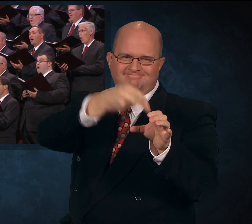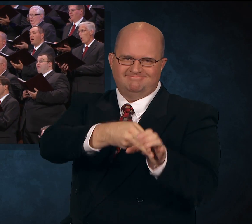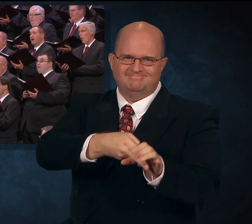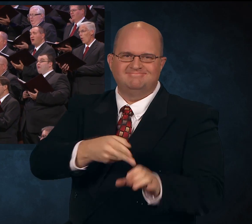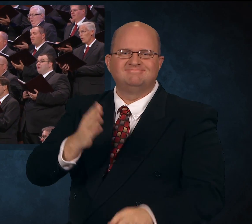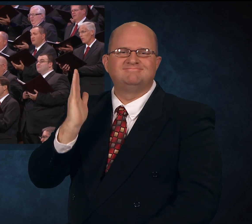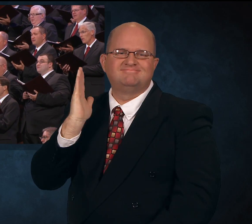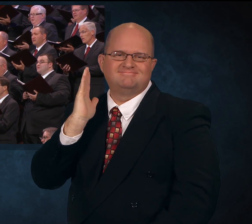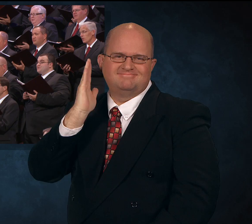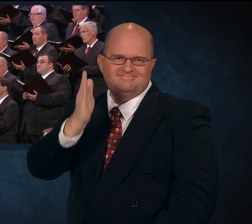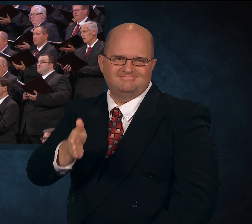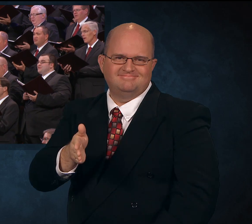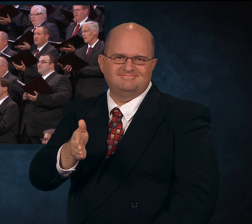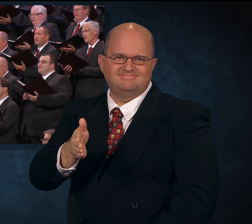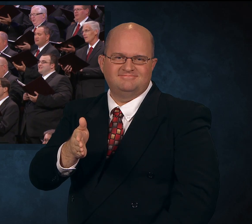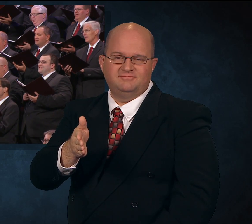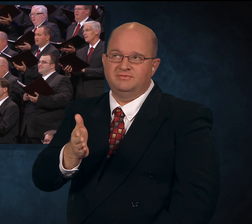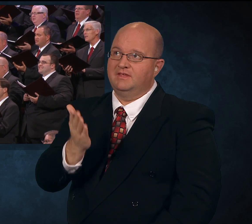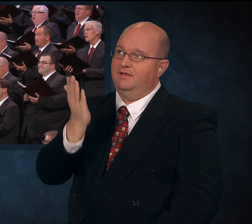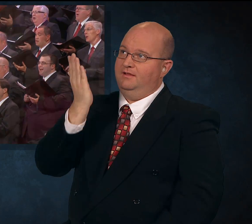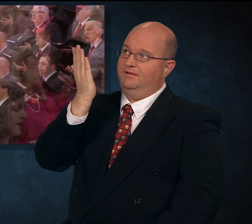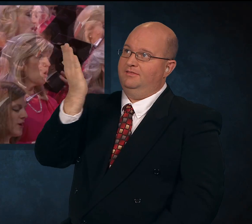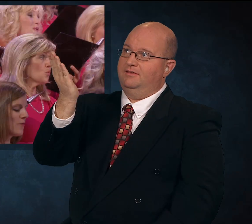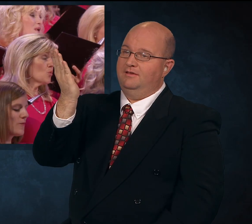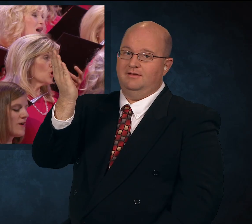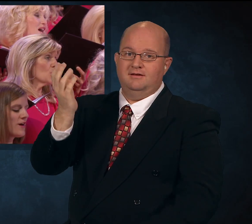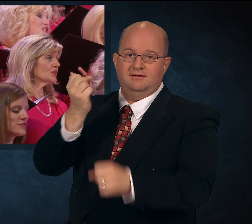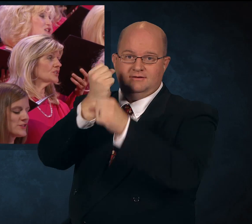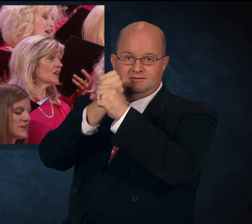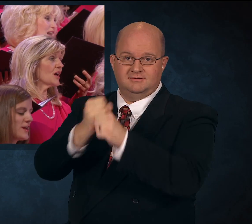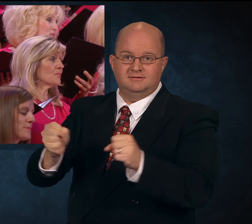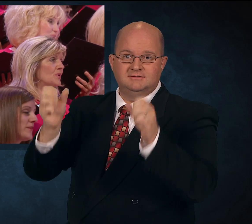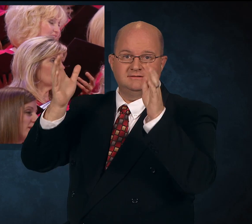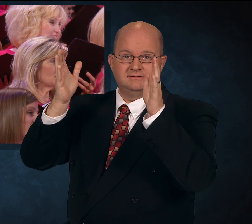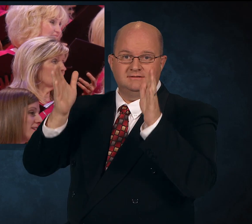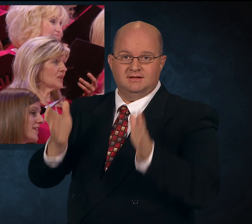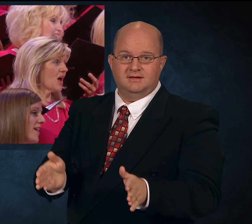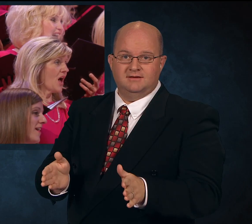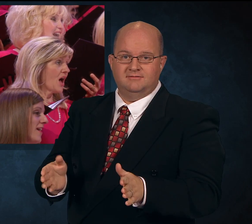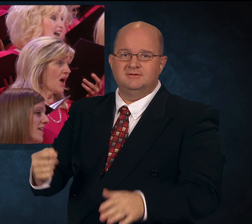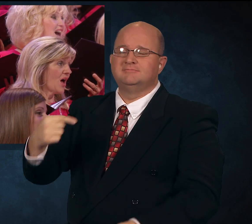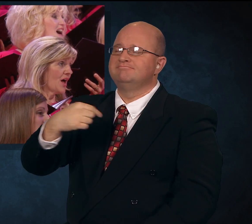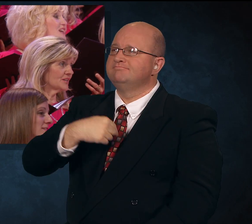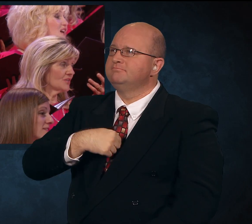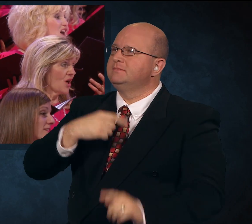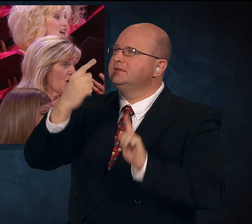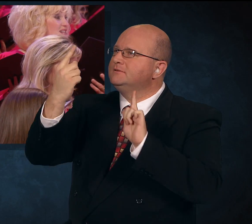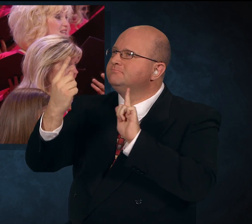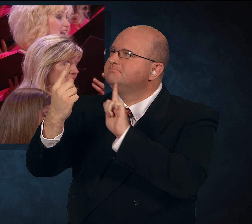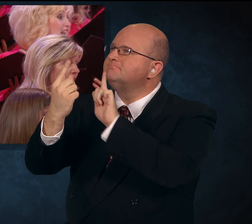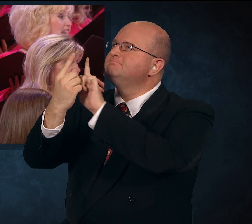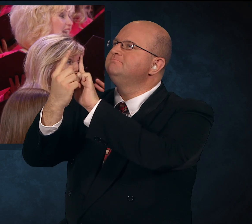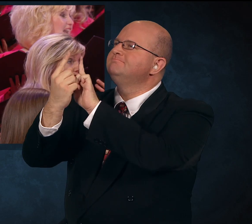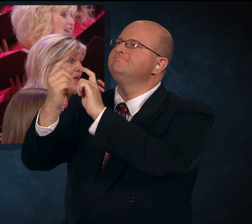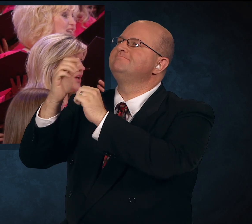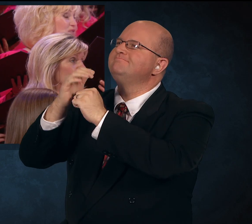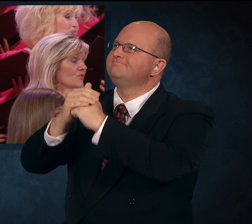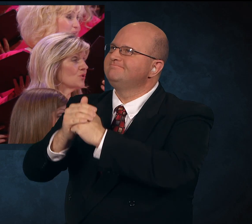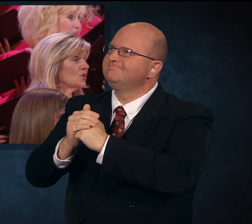chorus sweet, Worshiping at the